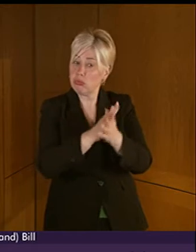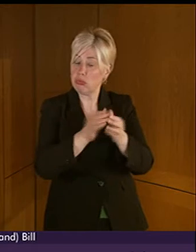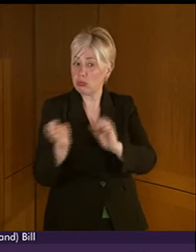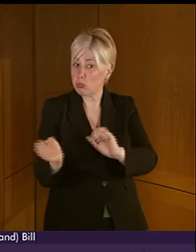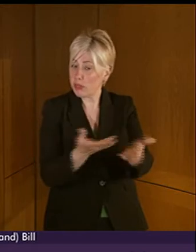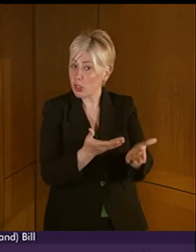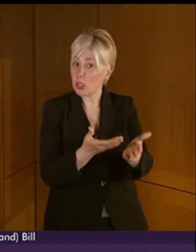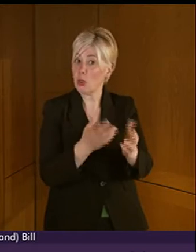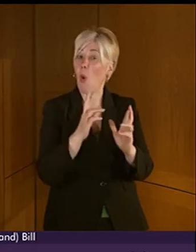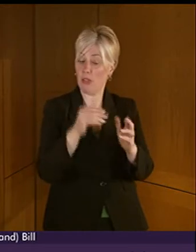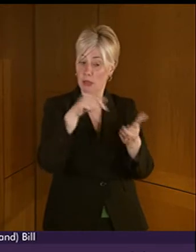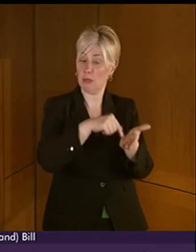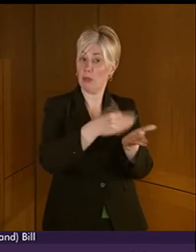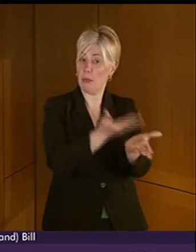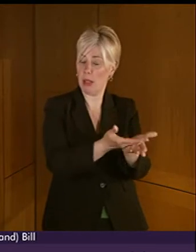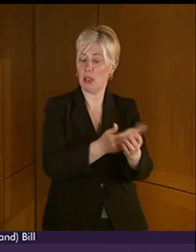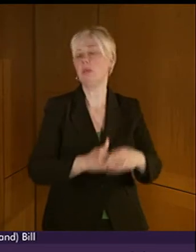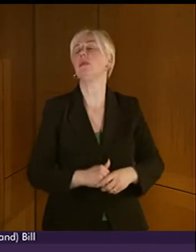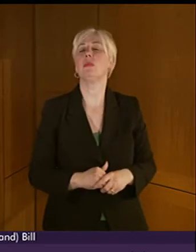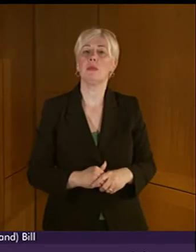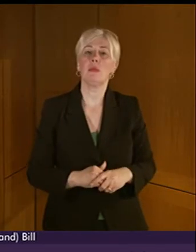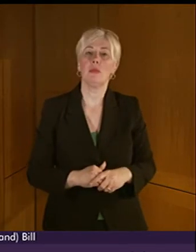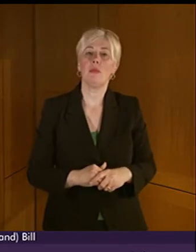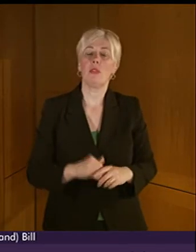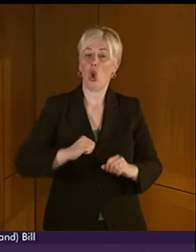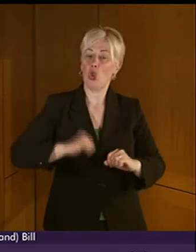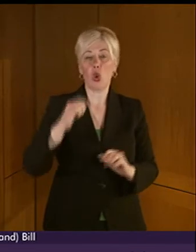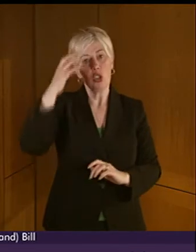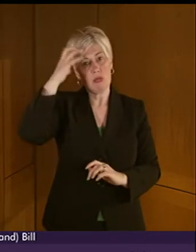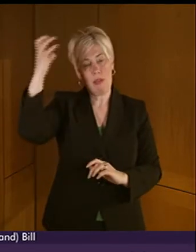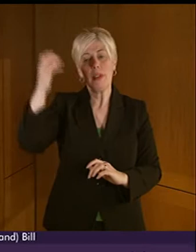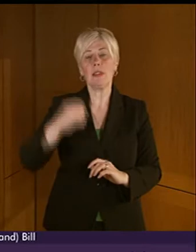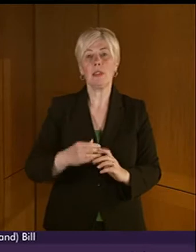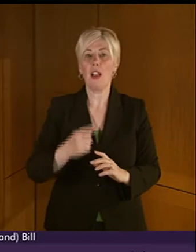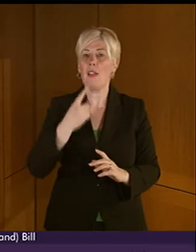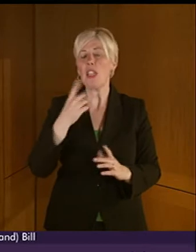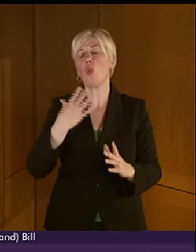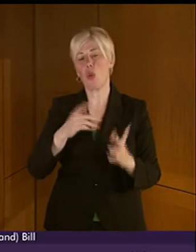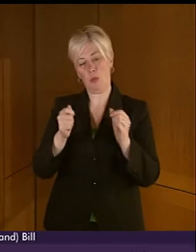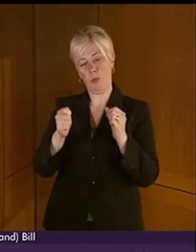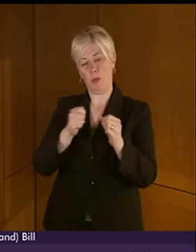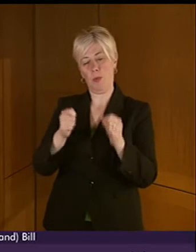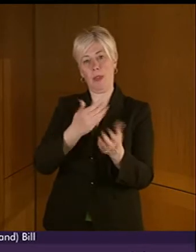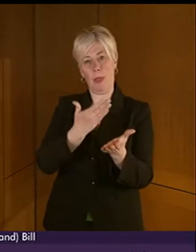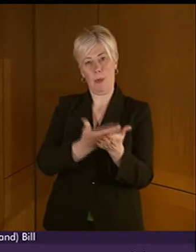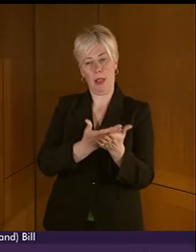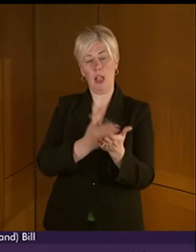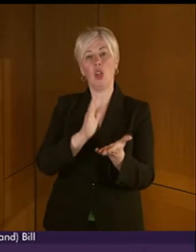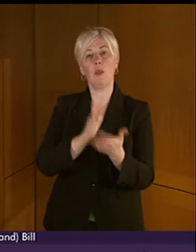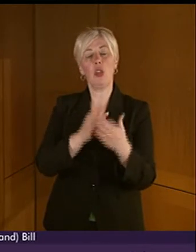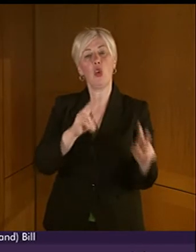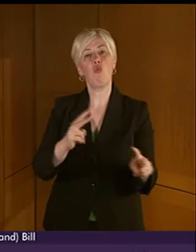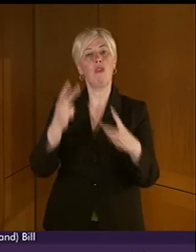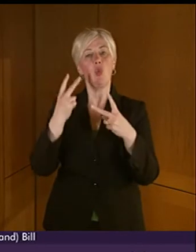Returning to the specific provisions and implications of the Bill, the Scottish Government has indicated that it would like to amend the Bill in order to place the review of the National